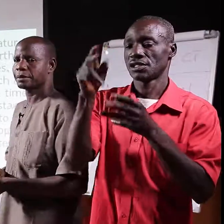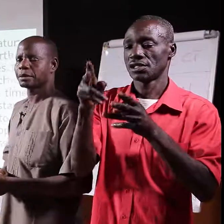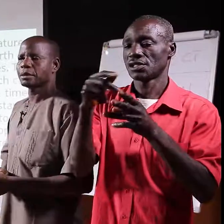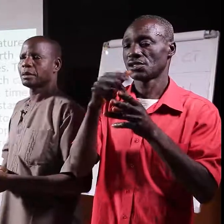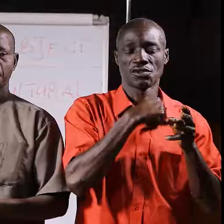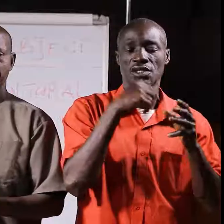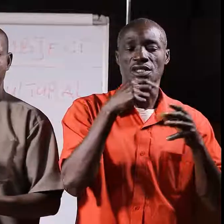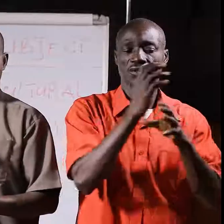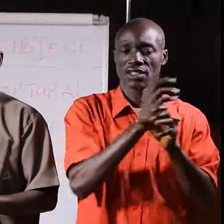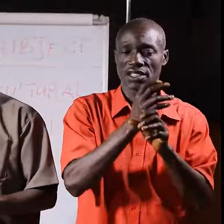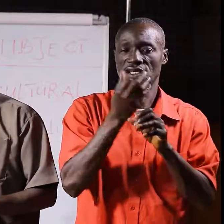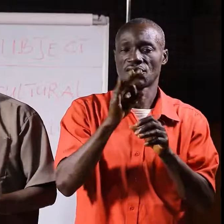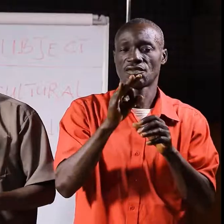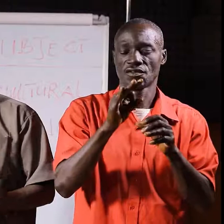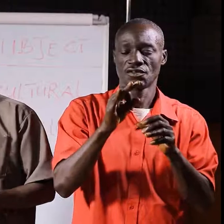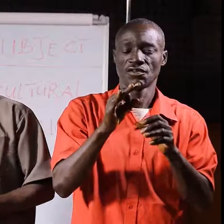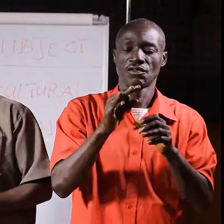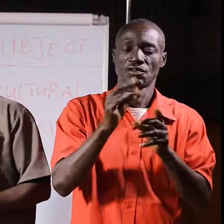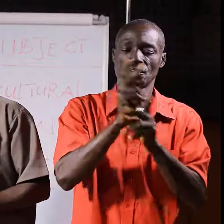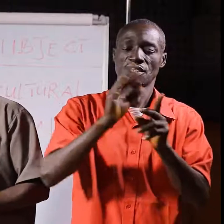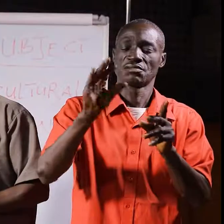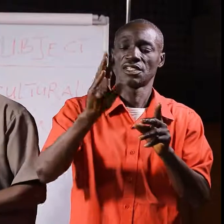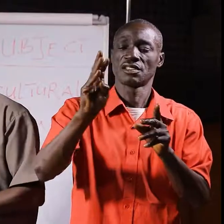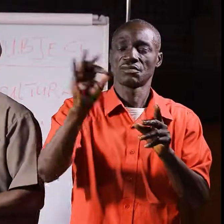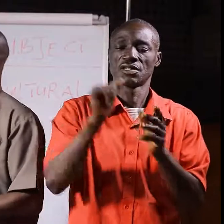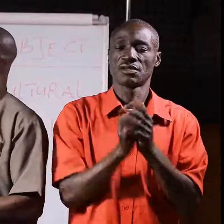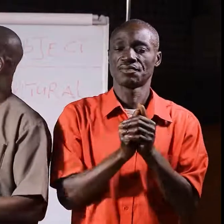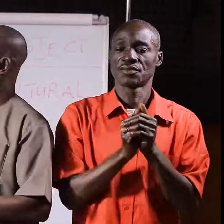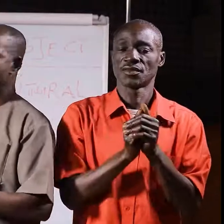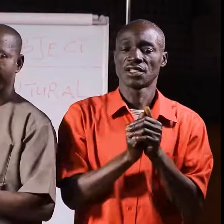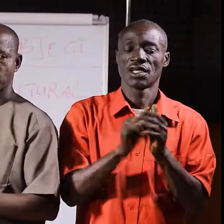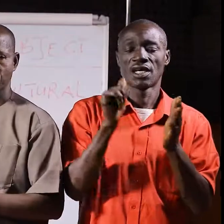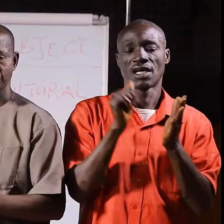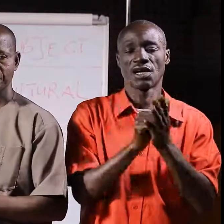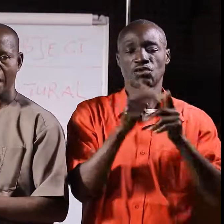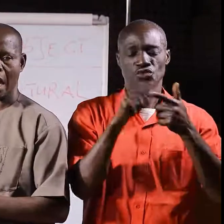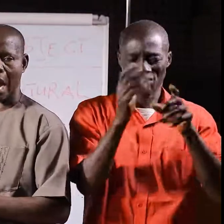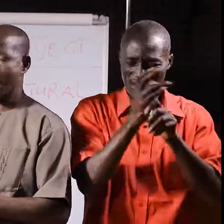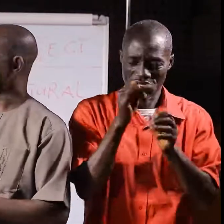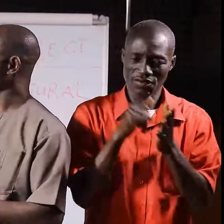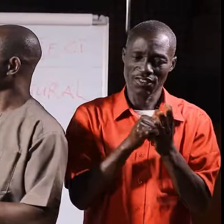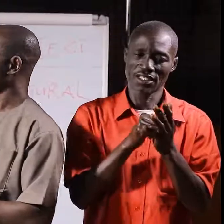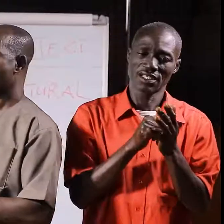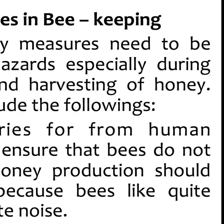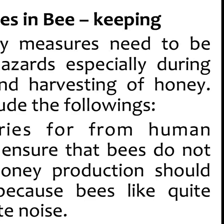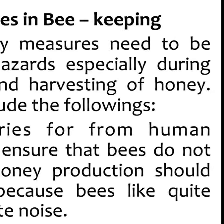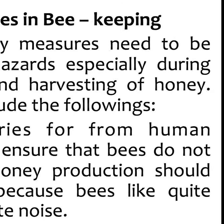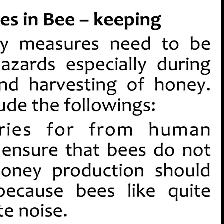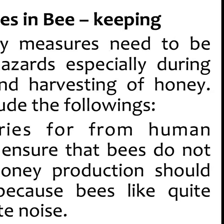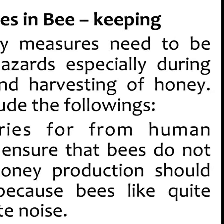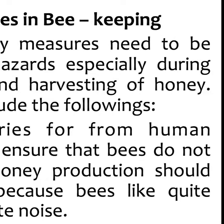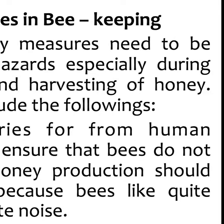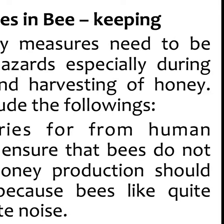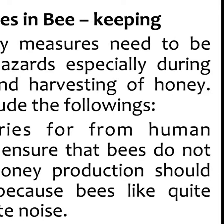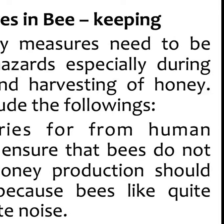taken in beekeeping. And those precautionary measures are one.